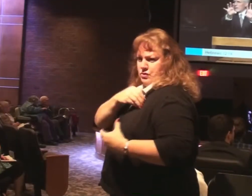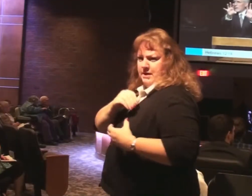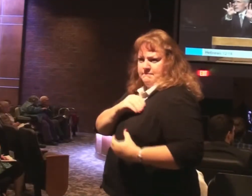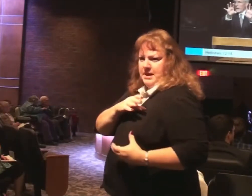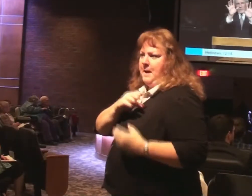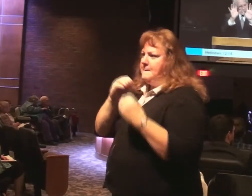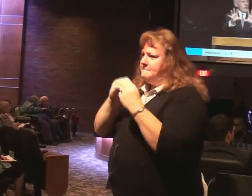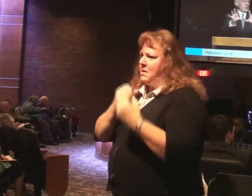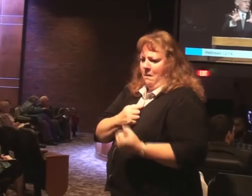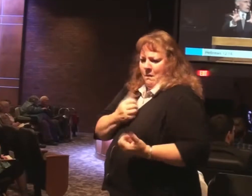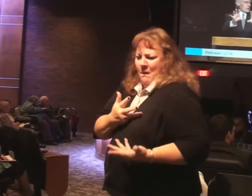His holiness.